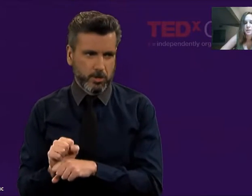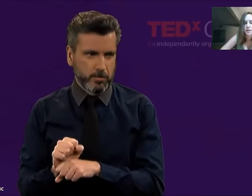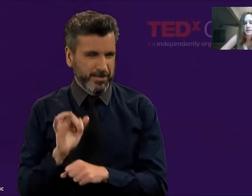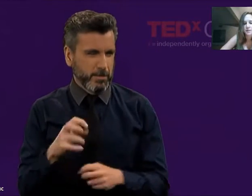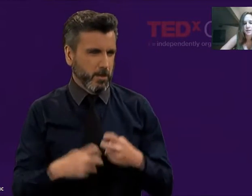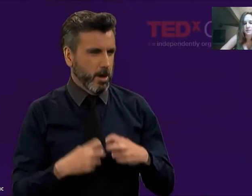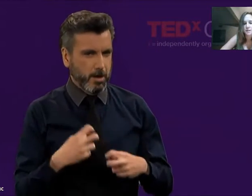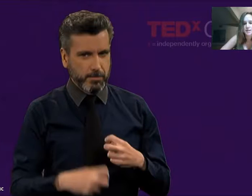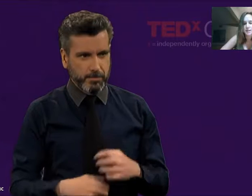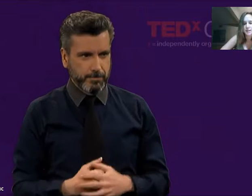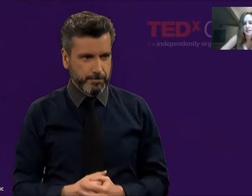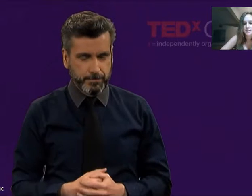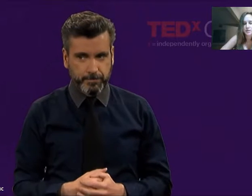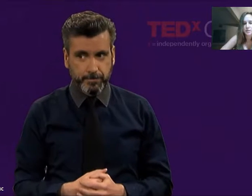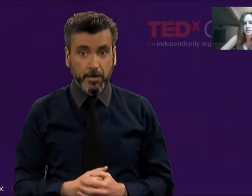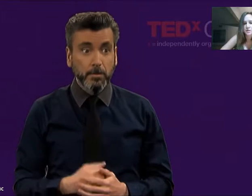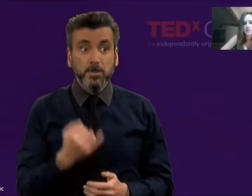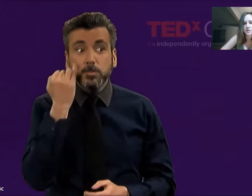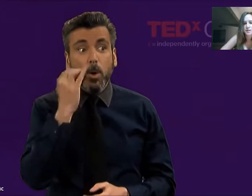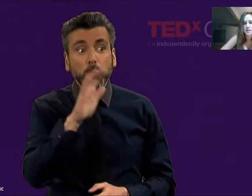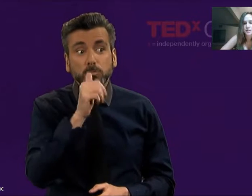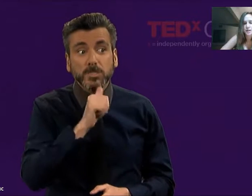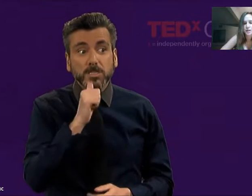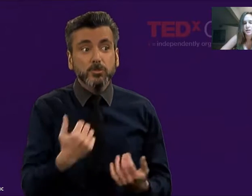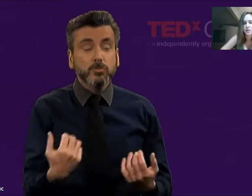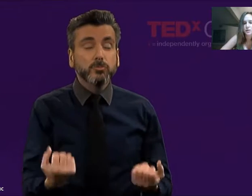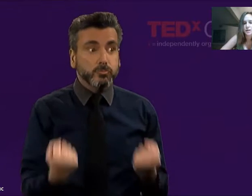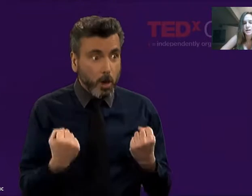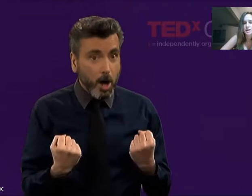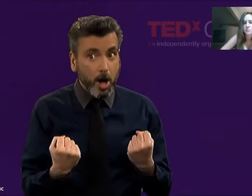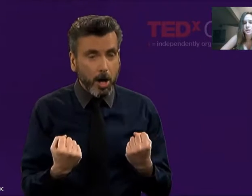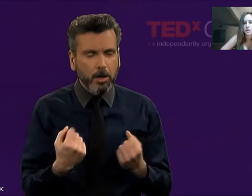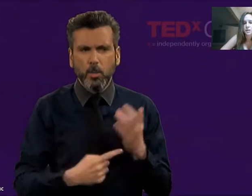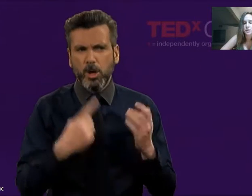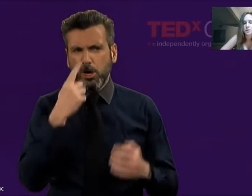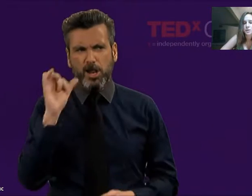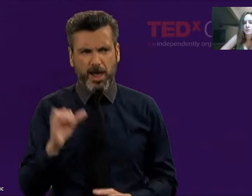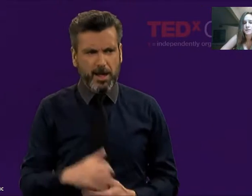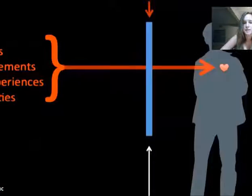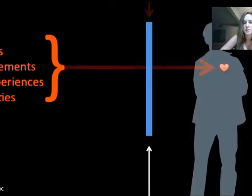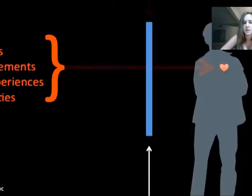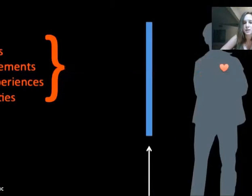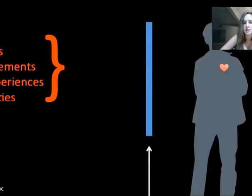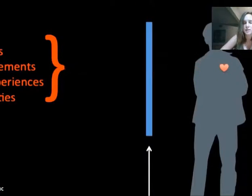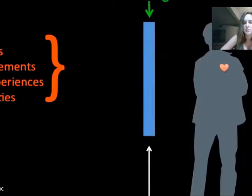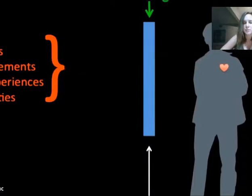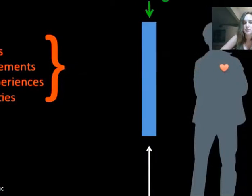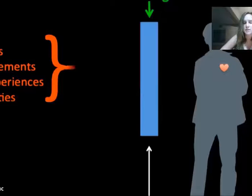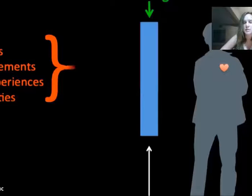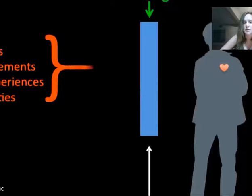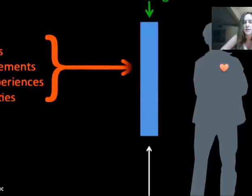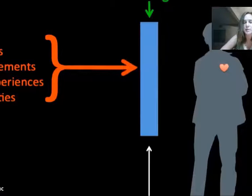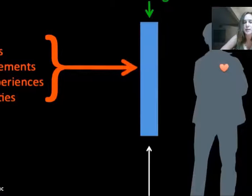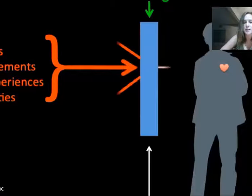don't have a lot of resilience, when those adversities strike you can really knock you on your feet and be hard to stand back up again.